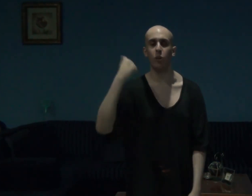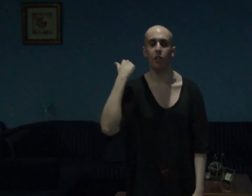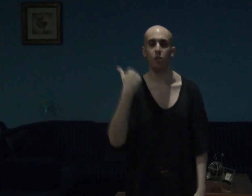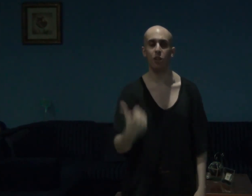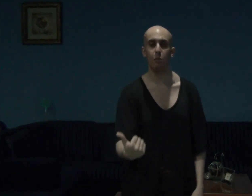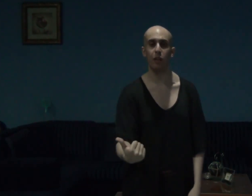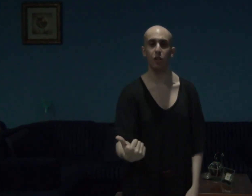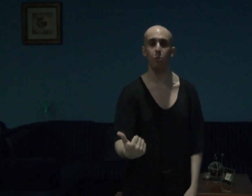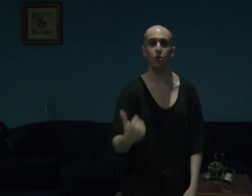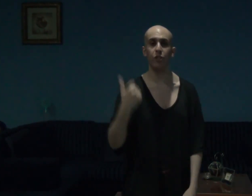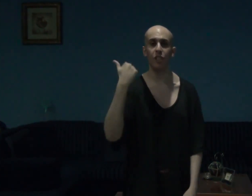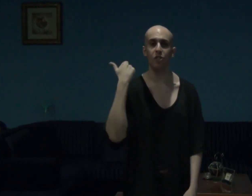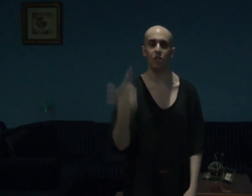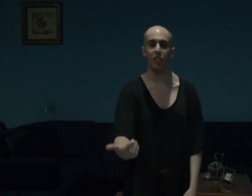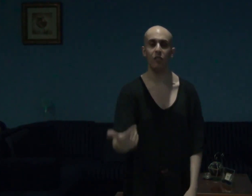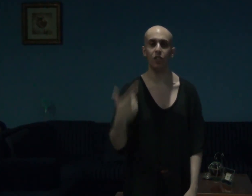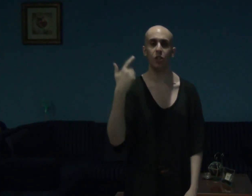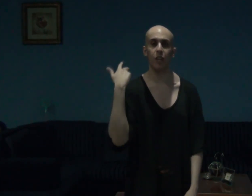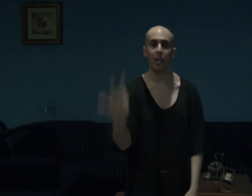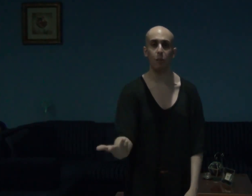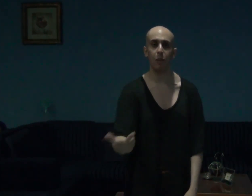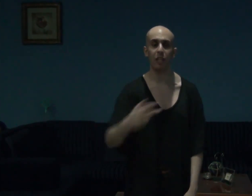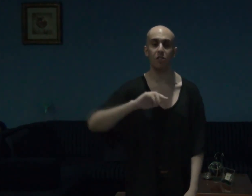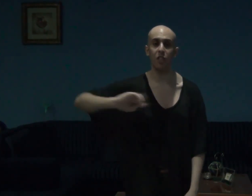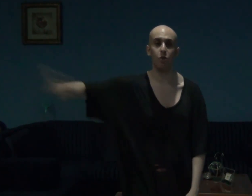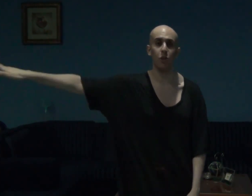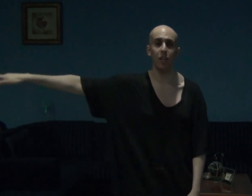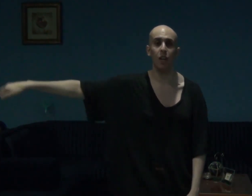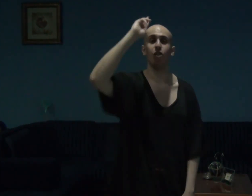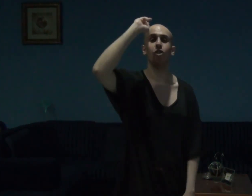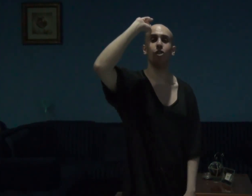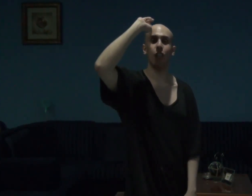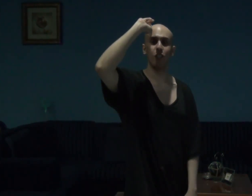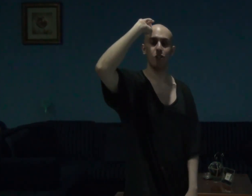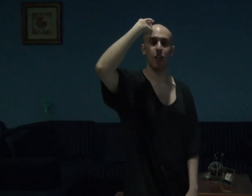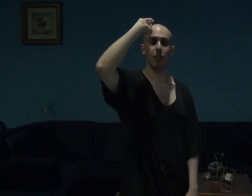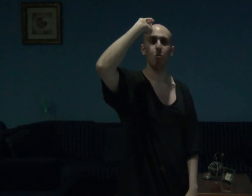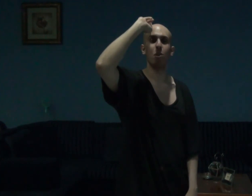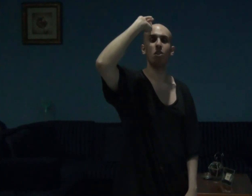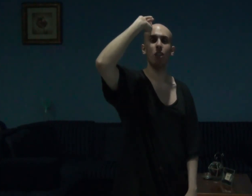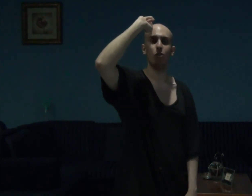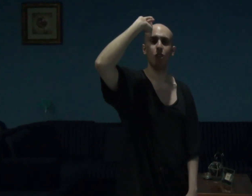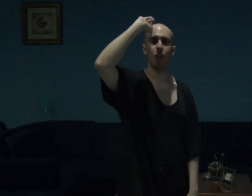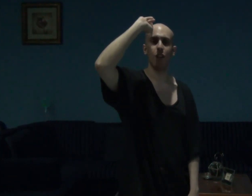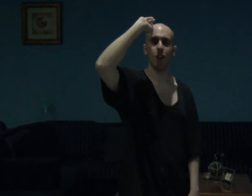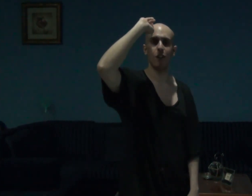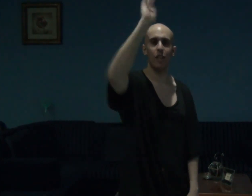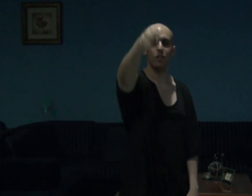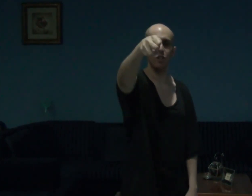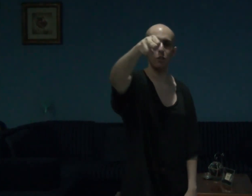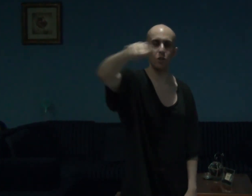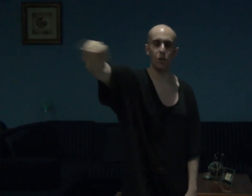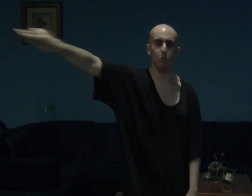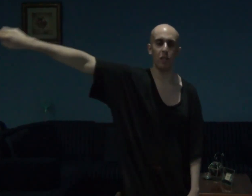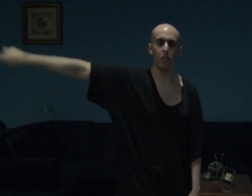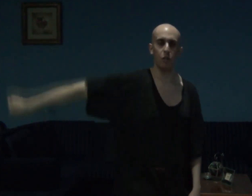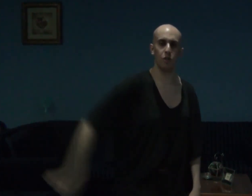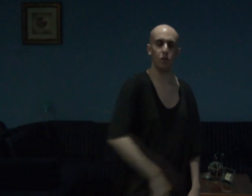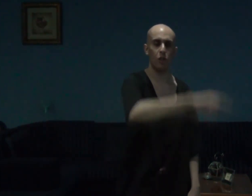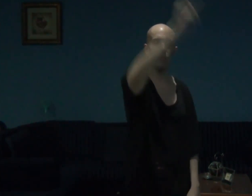where I talk about movies, television, anime, etc., until next time, peace out, take care, adios, amigos, au